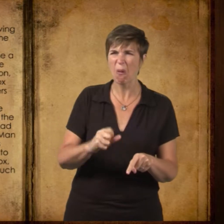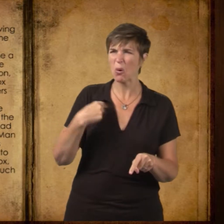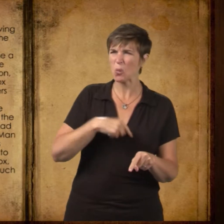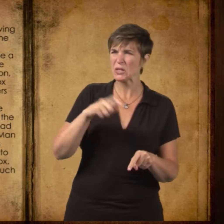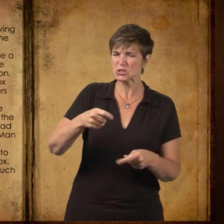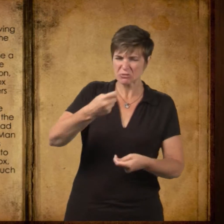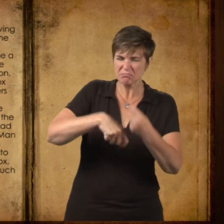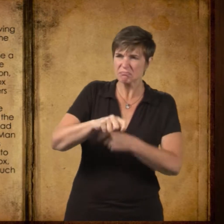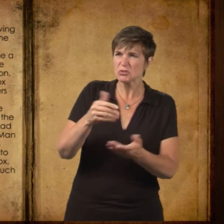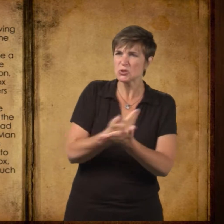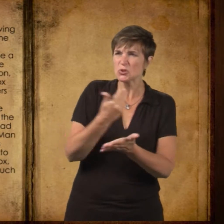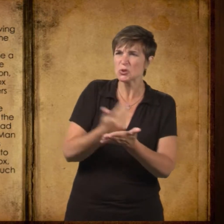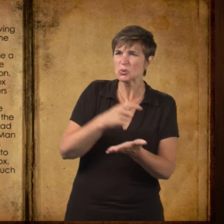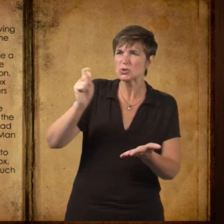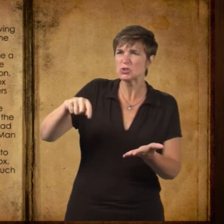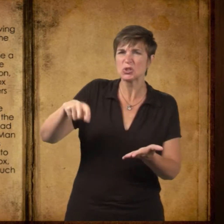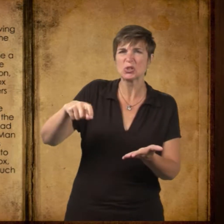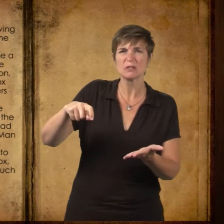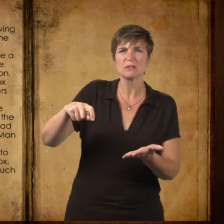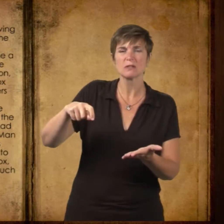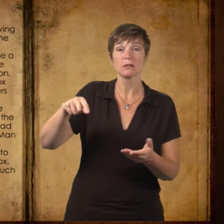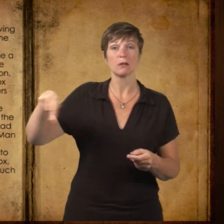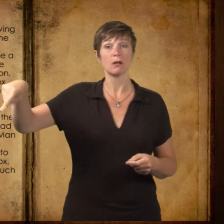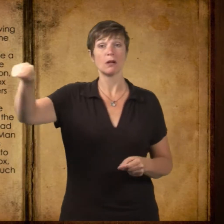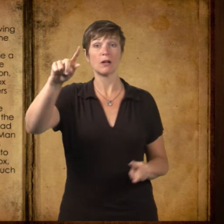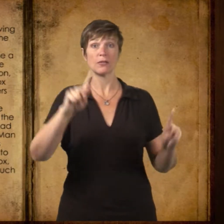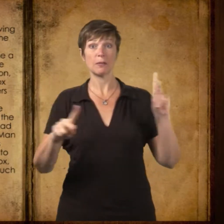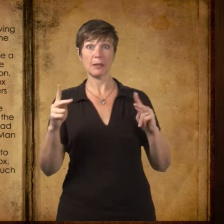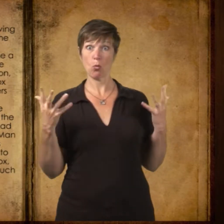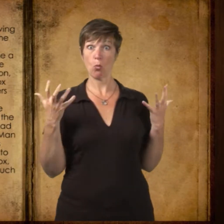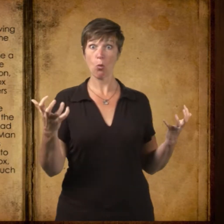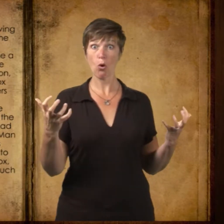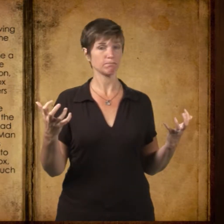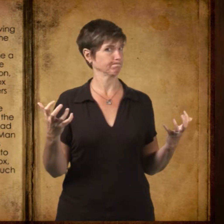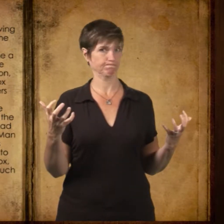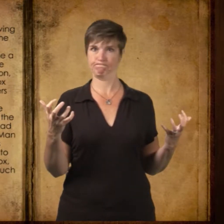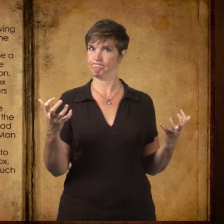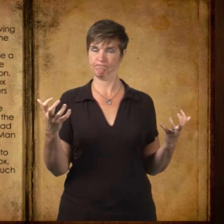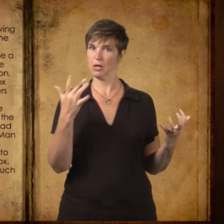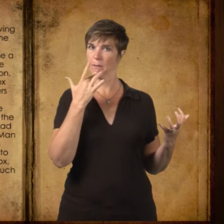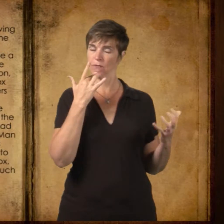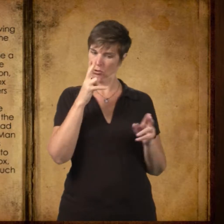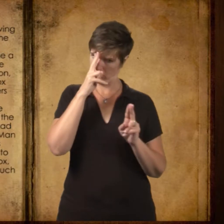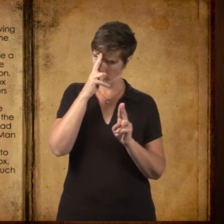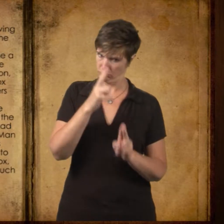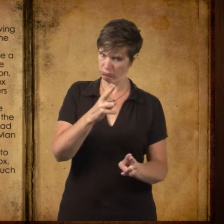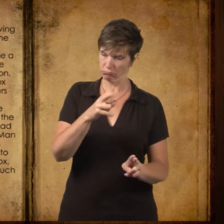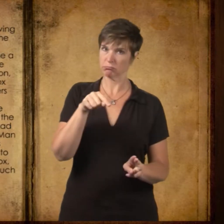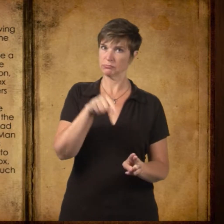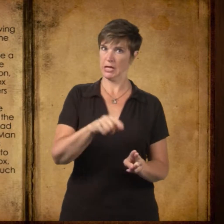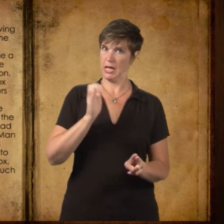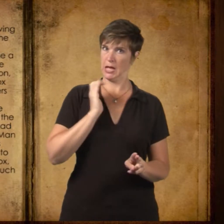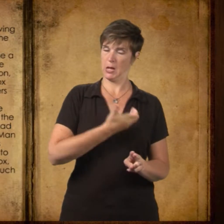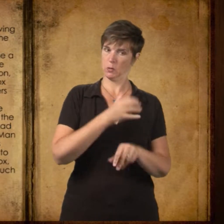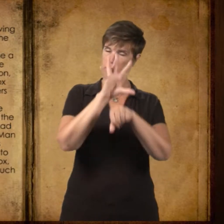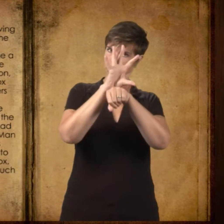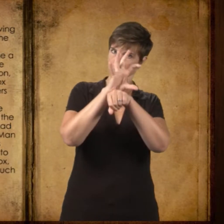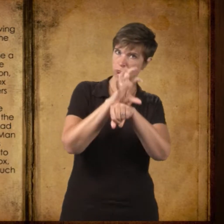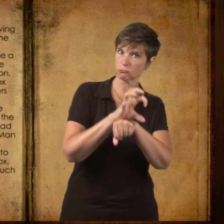Mr. Summers spoke frequently to the villagers about making a new box, but no one liked to upset